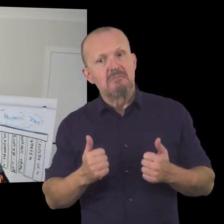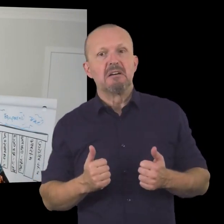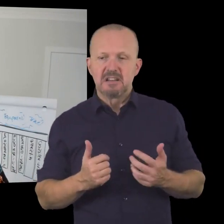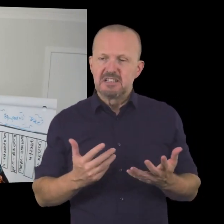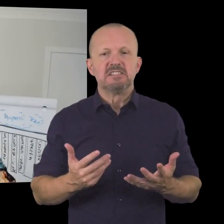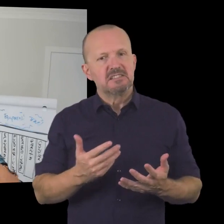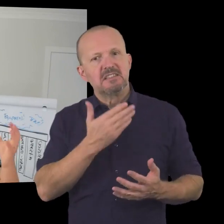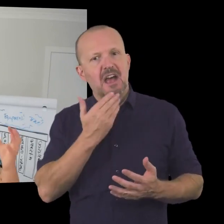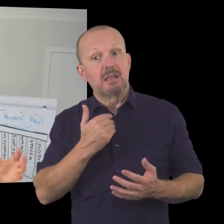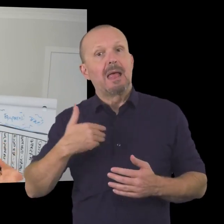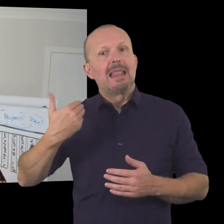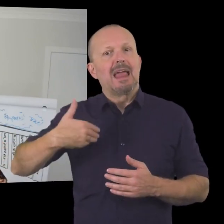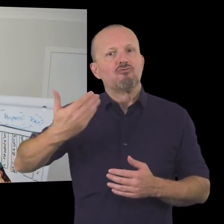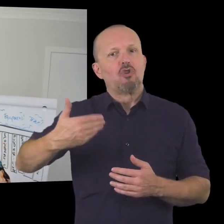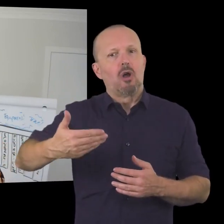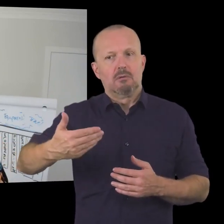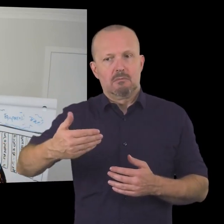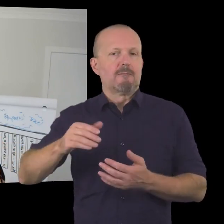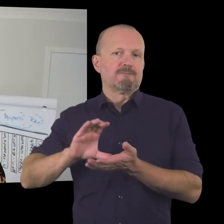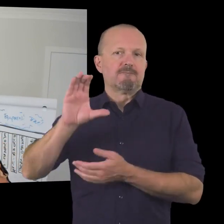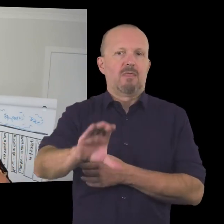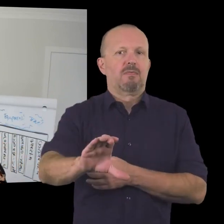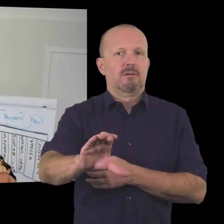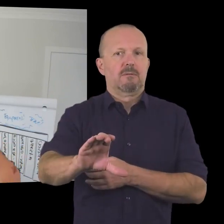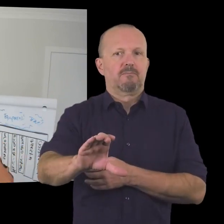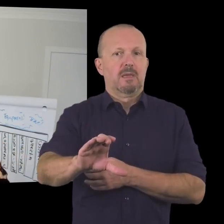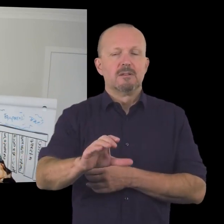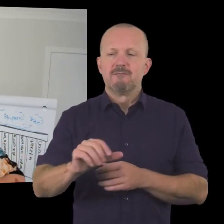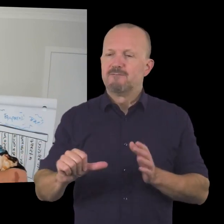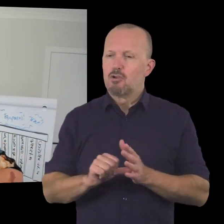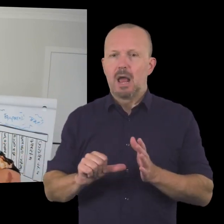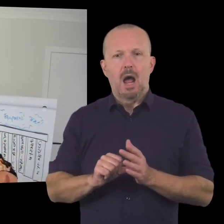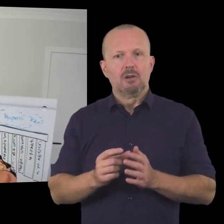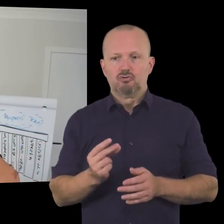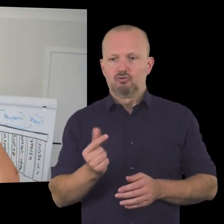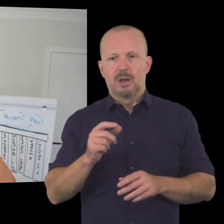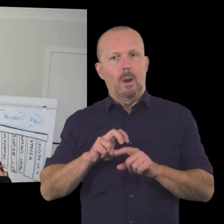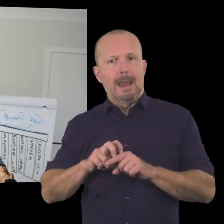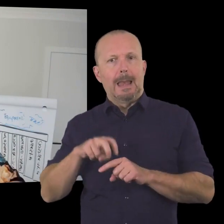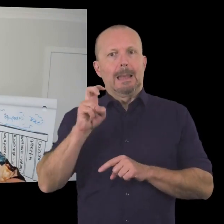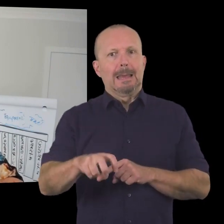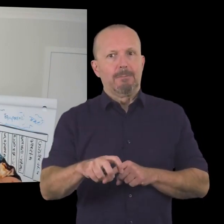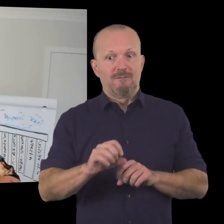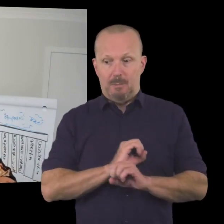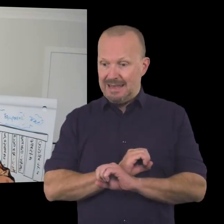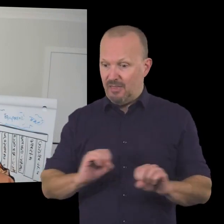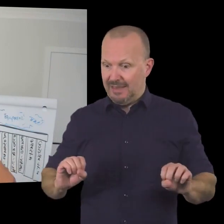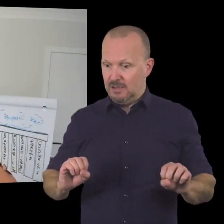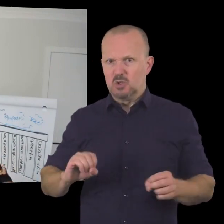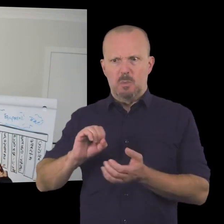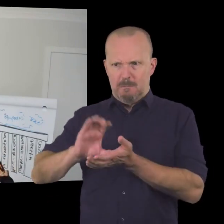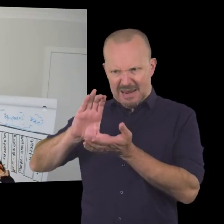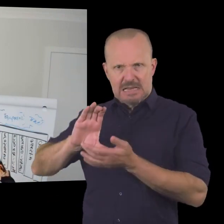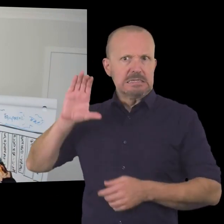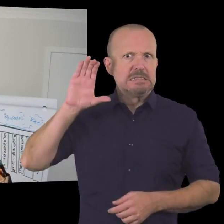to meet someone for the first time ask for a massive donation and receive it you need to do some work uh building relationships uh and making